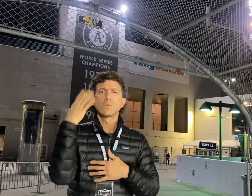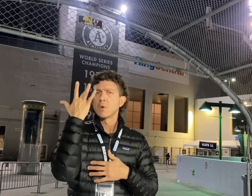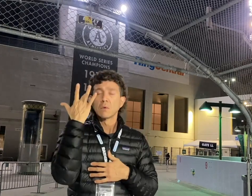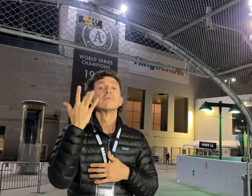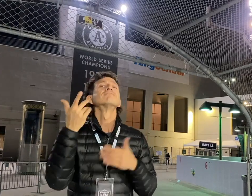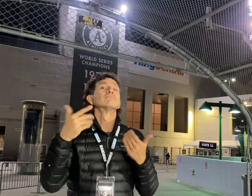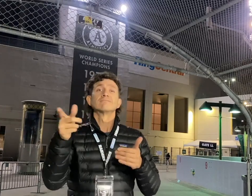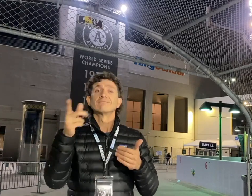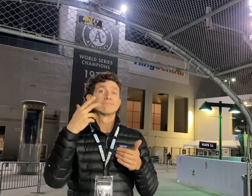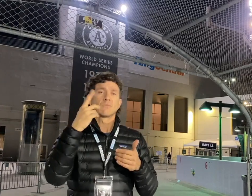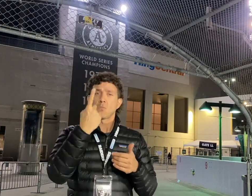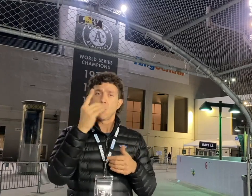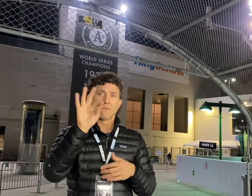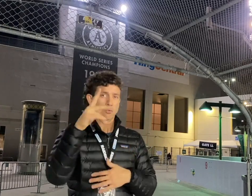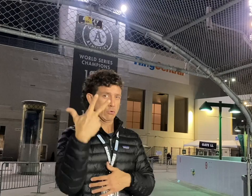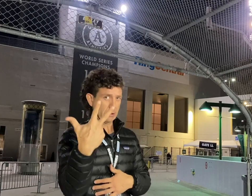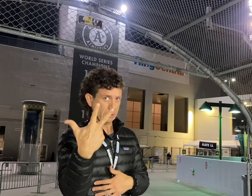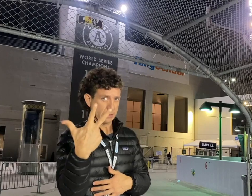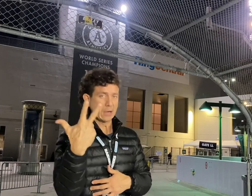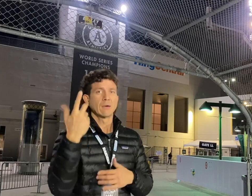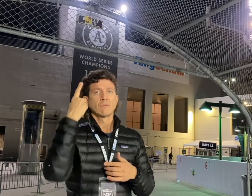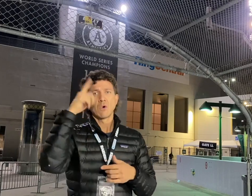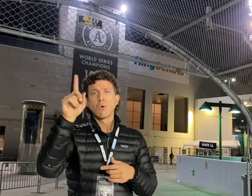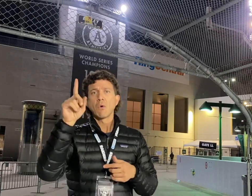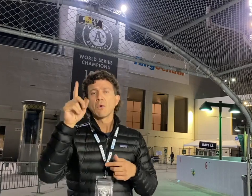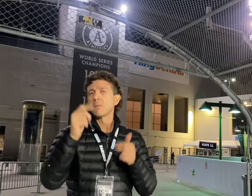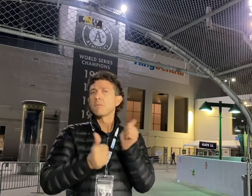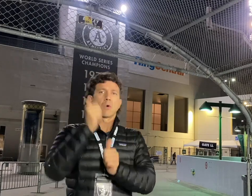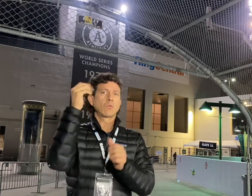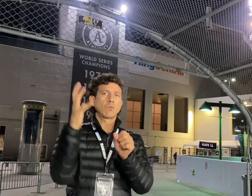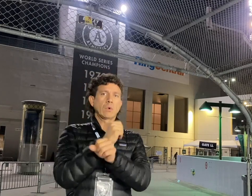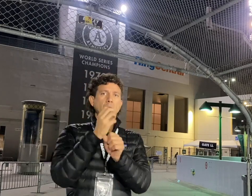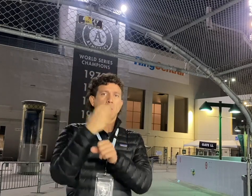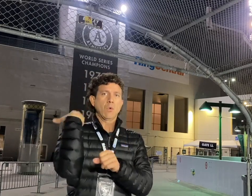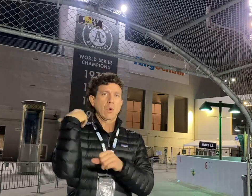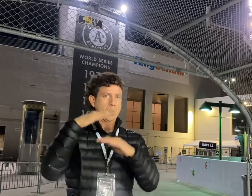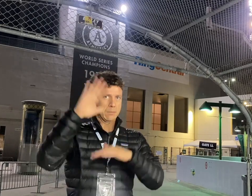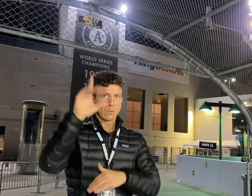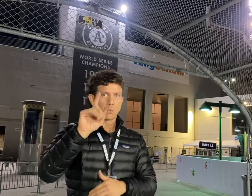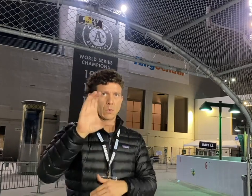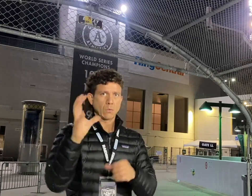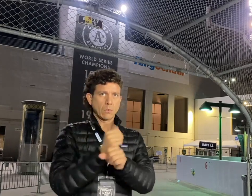He was one of only three coaches under age 42 with over 100 wins.